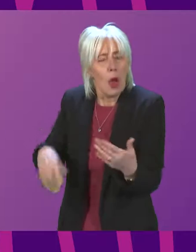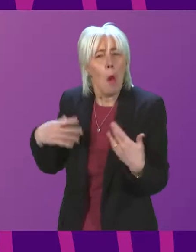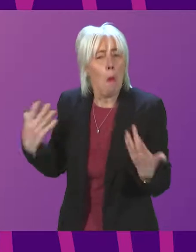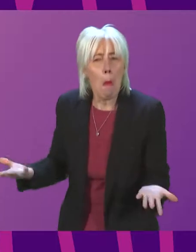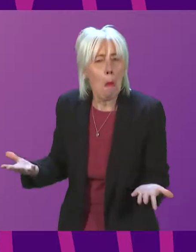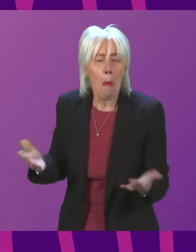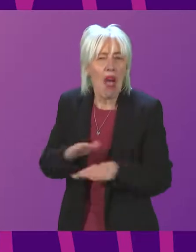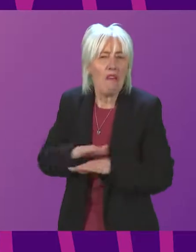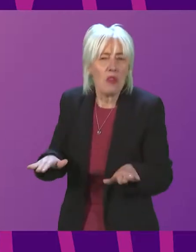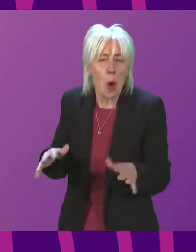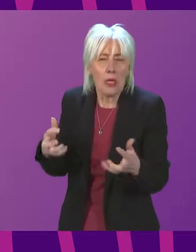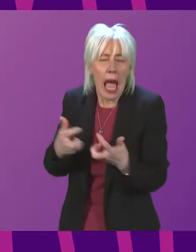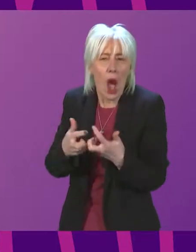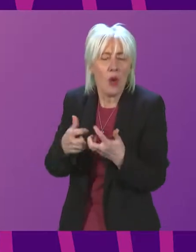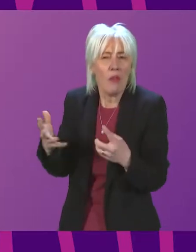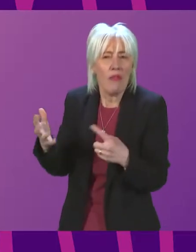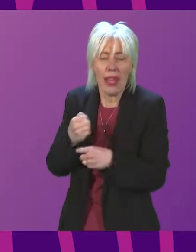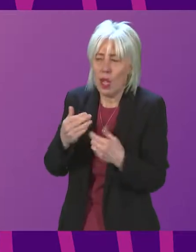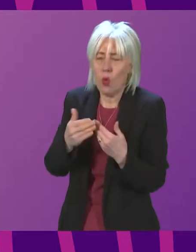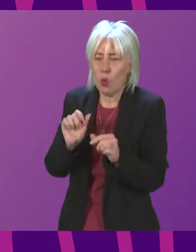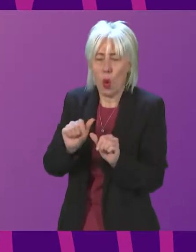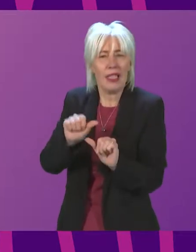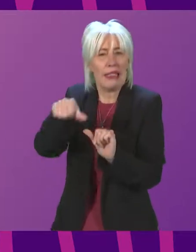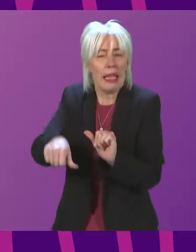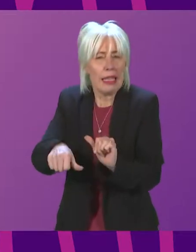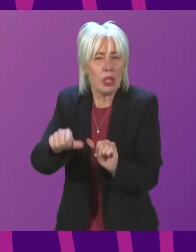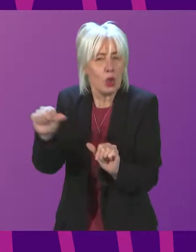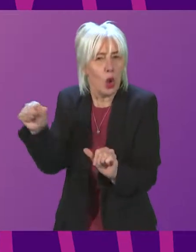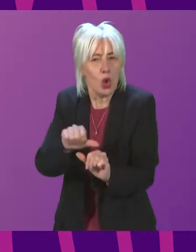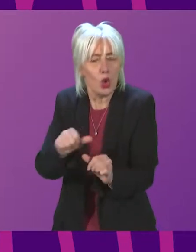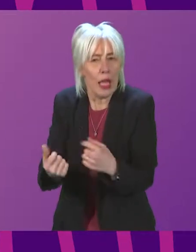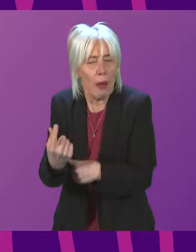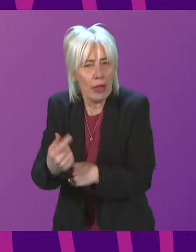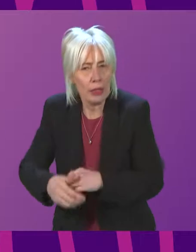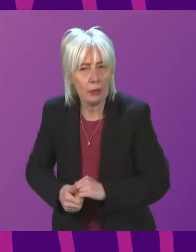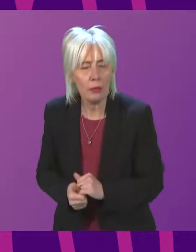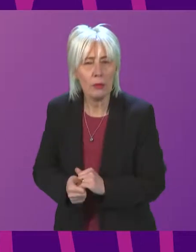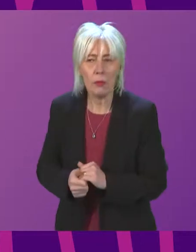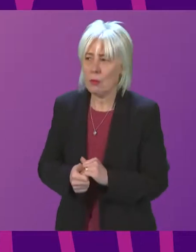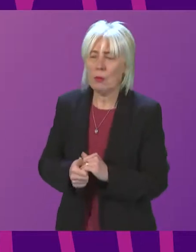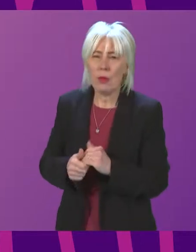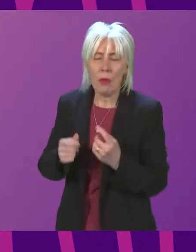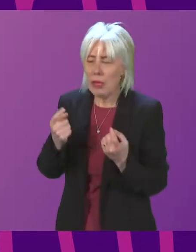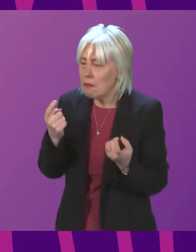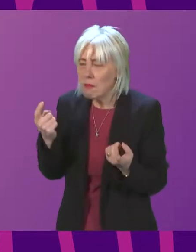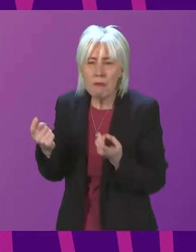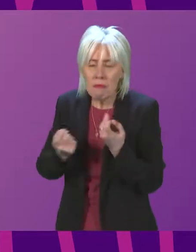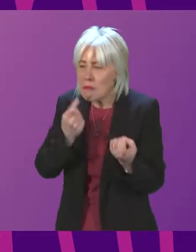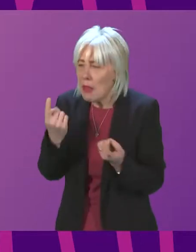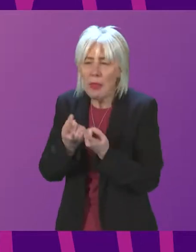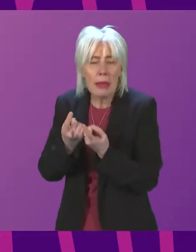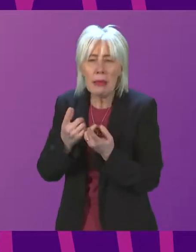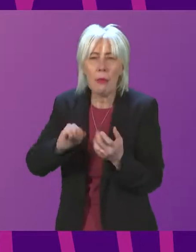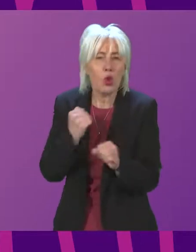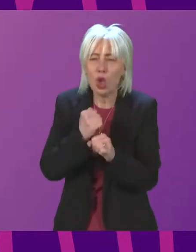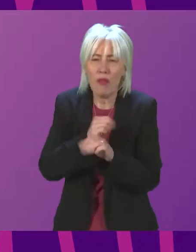If not, how can we ascertain whether further action may be required from the Scottish Parliament to unearthed aspects that maybe have eluded the Scottish